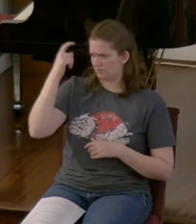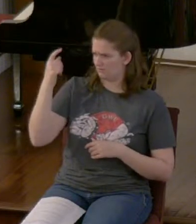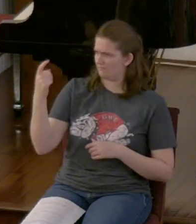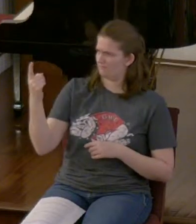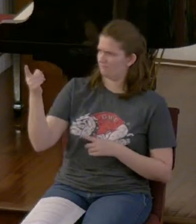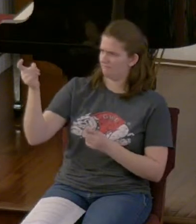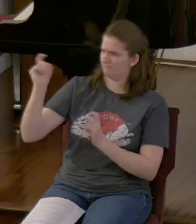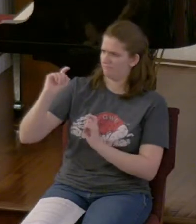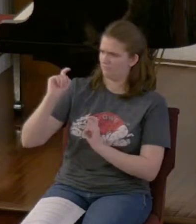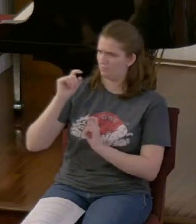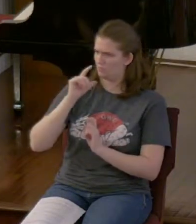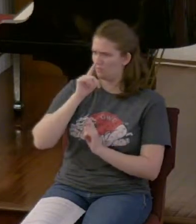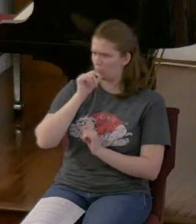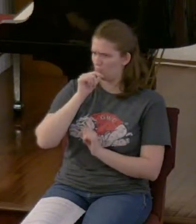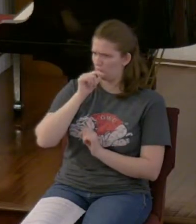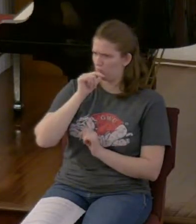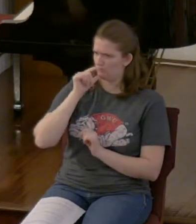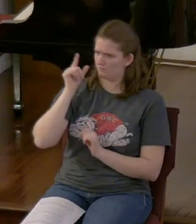What?